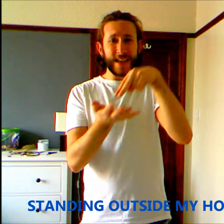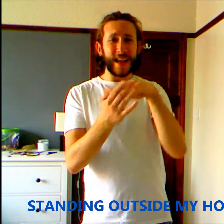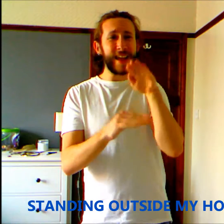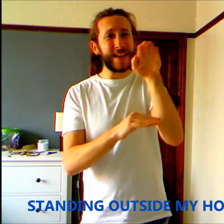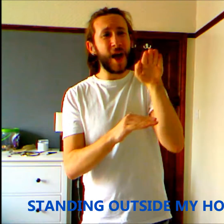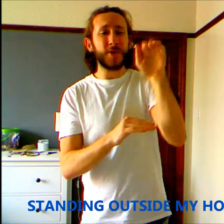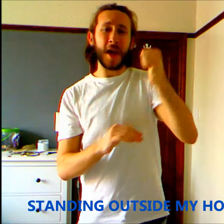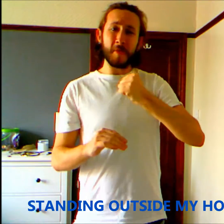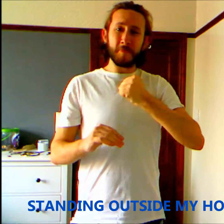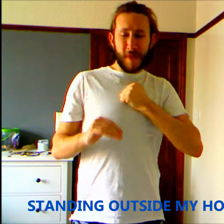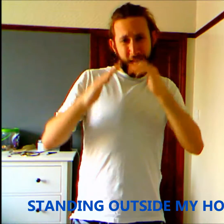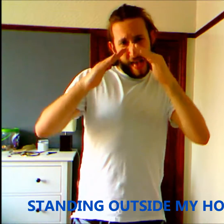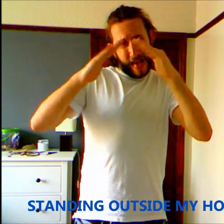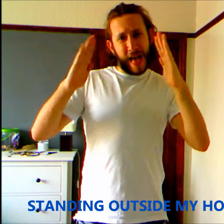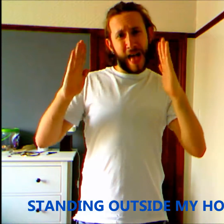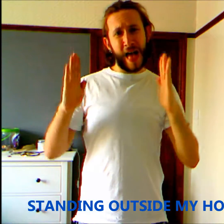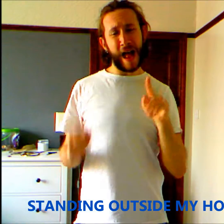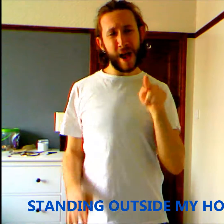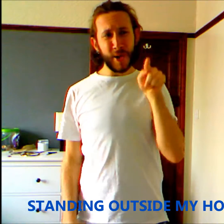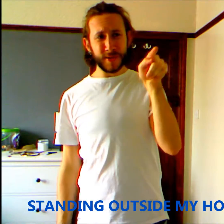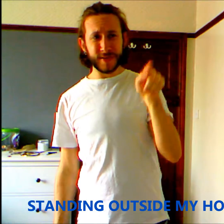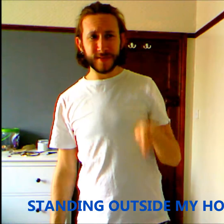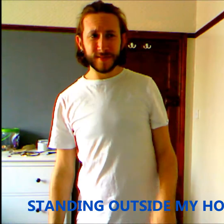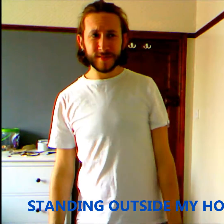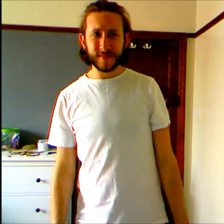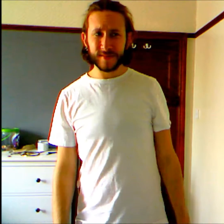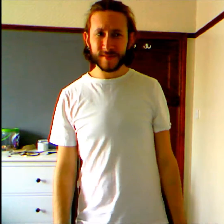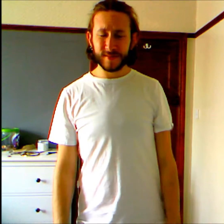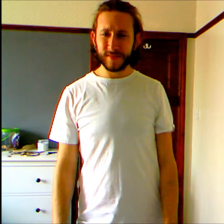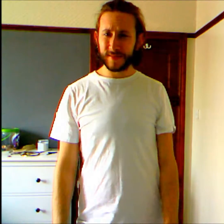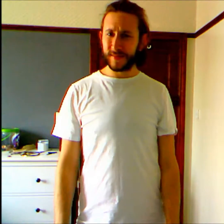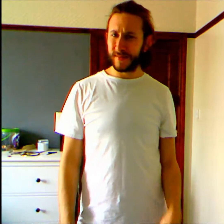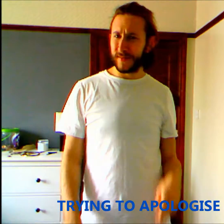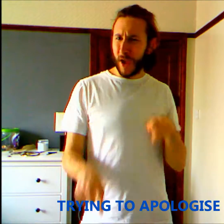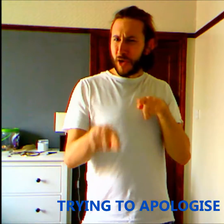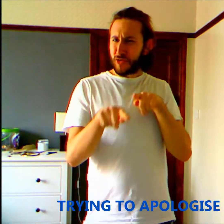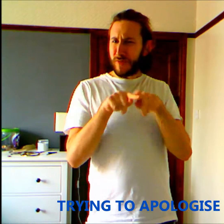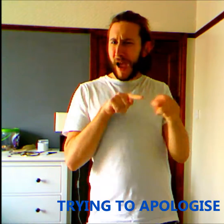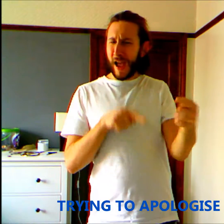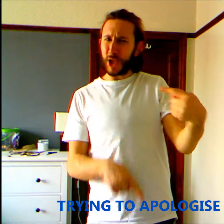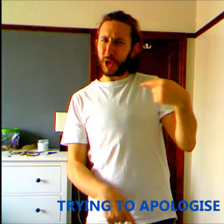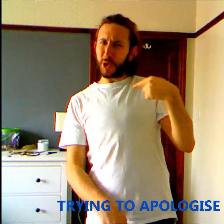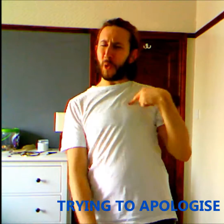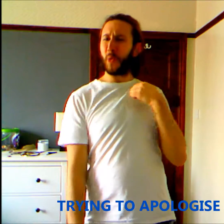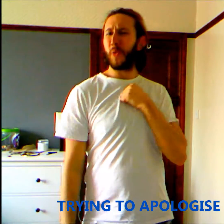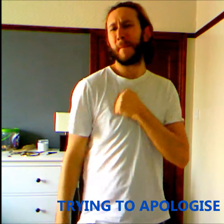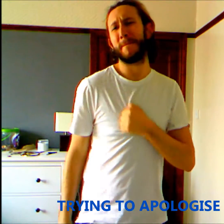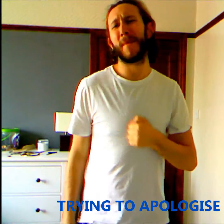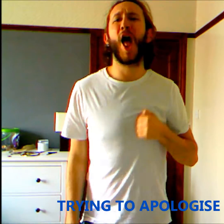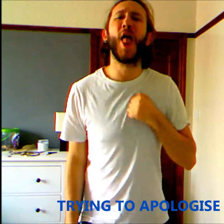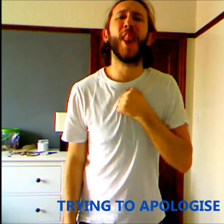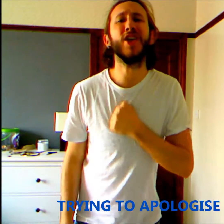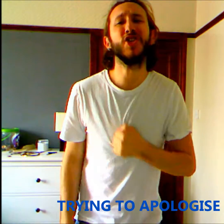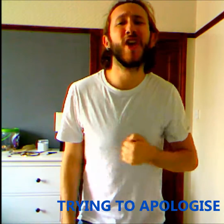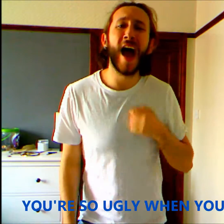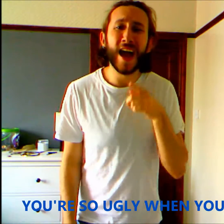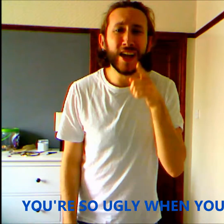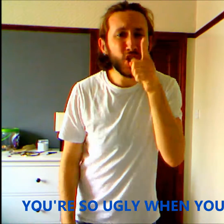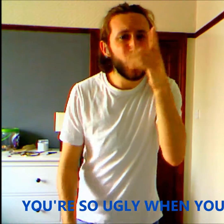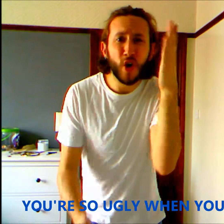outside my house, trying to apologize, you're